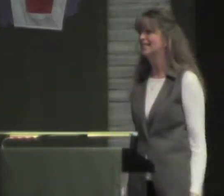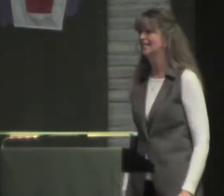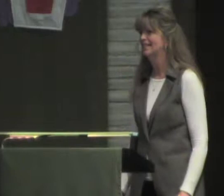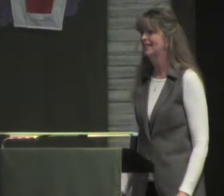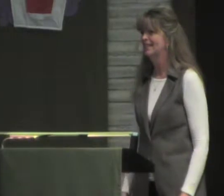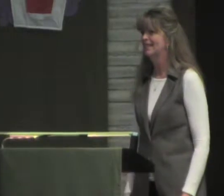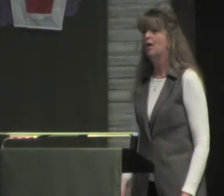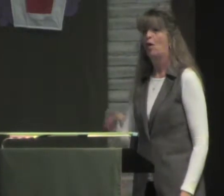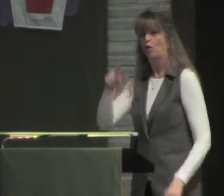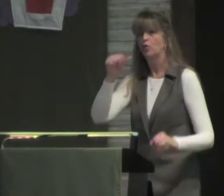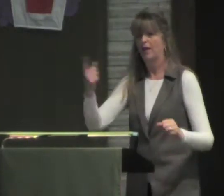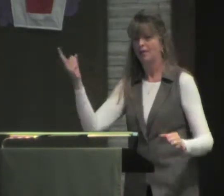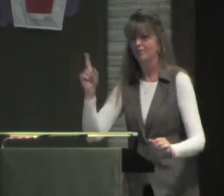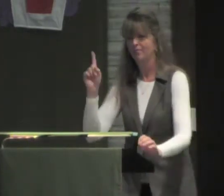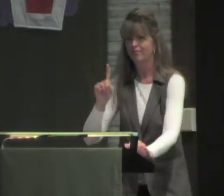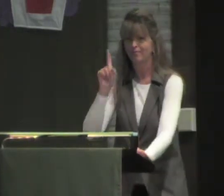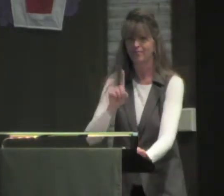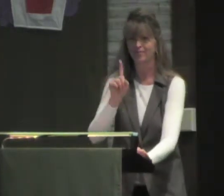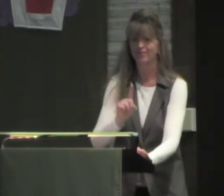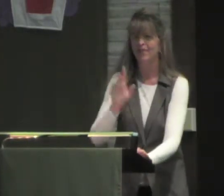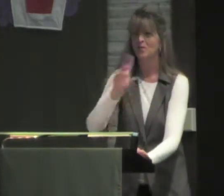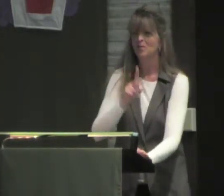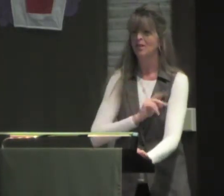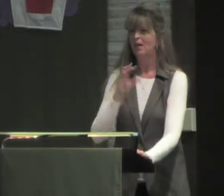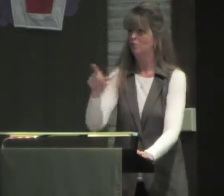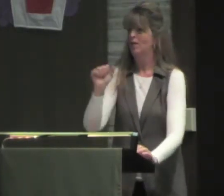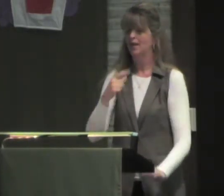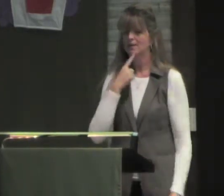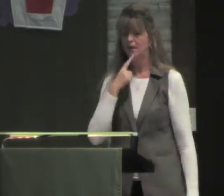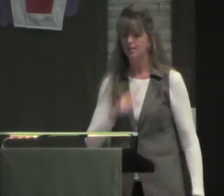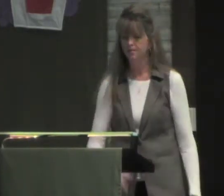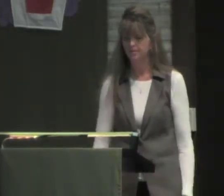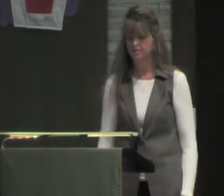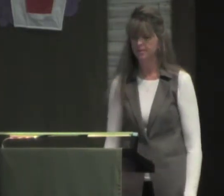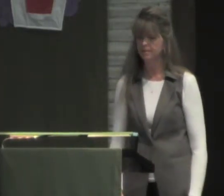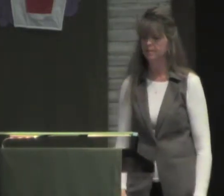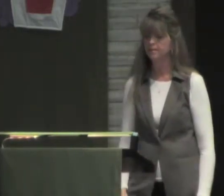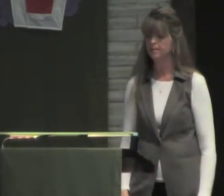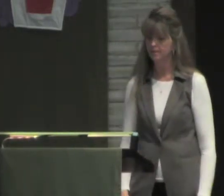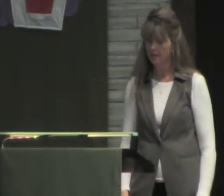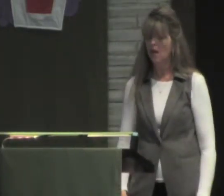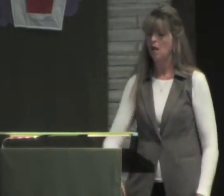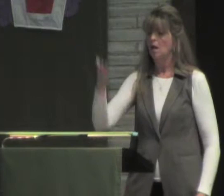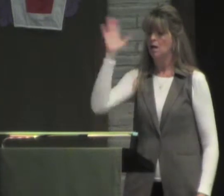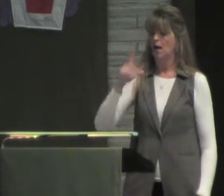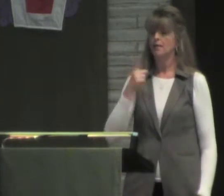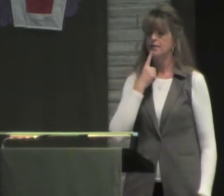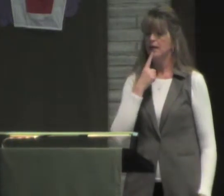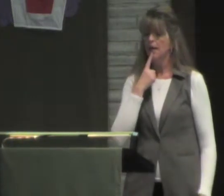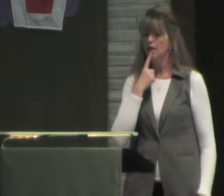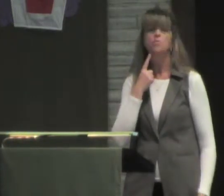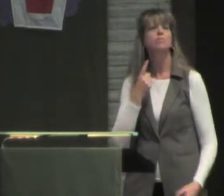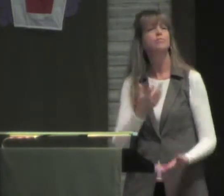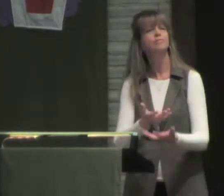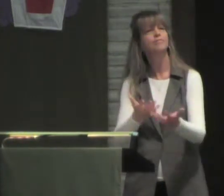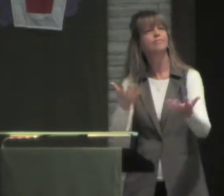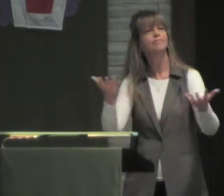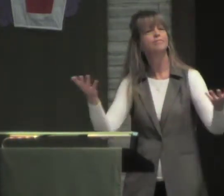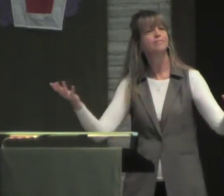said, let there be light, and there was light. And then you come, then that's how one person may interpret. Another person